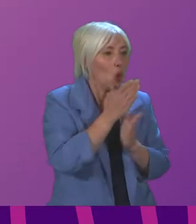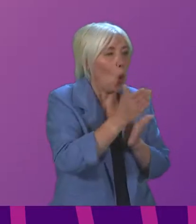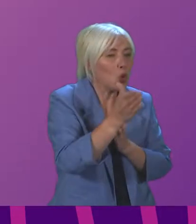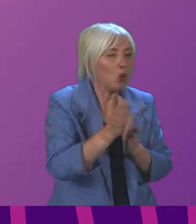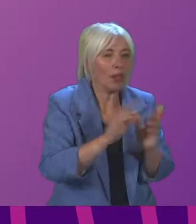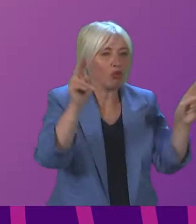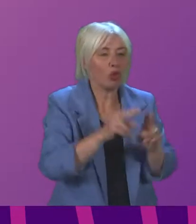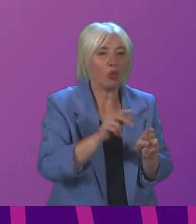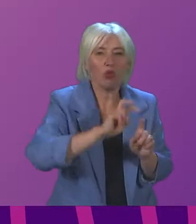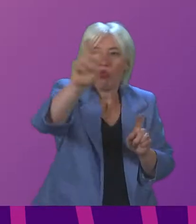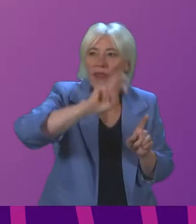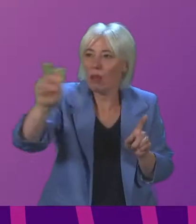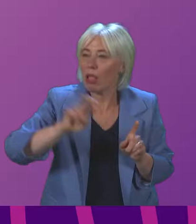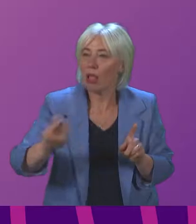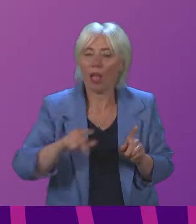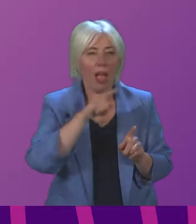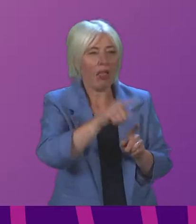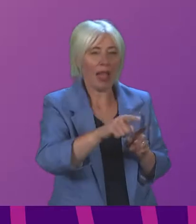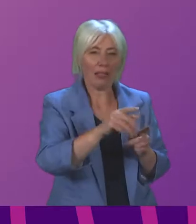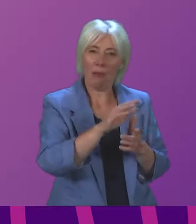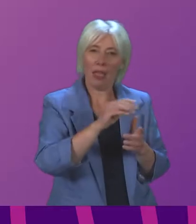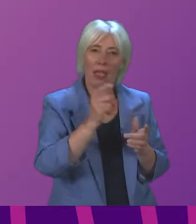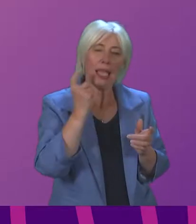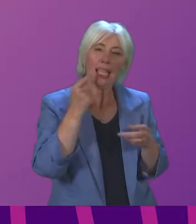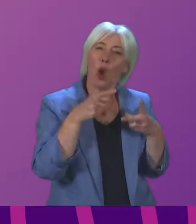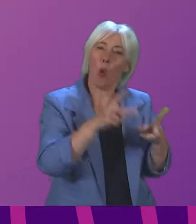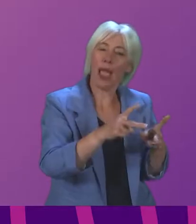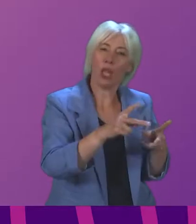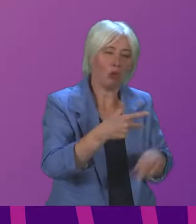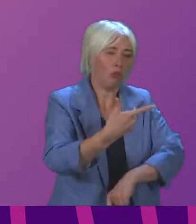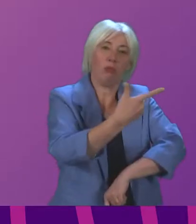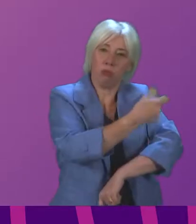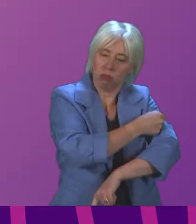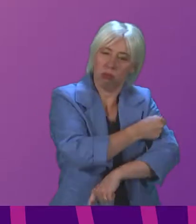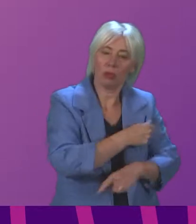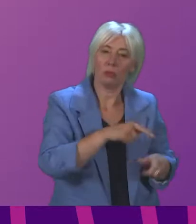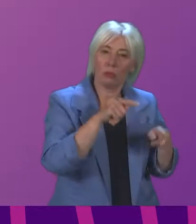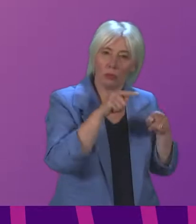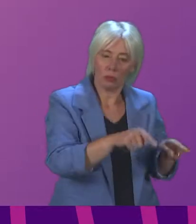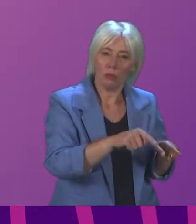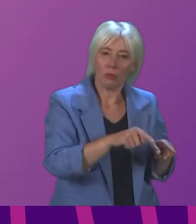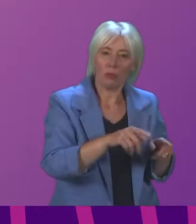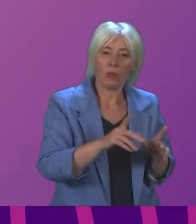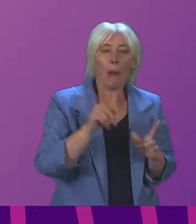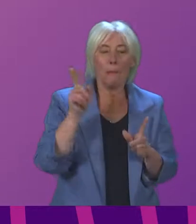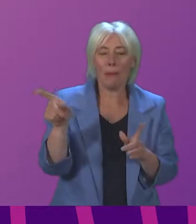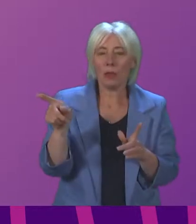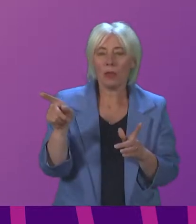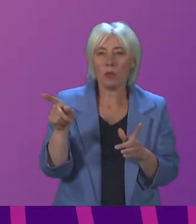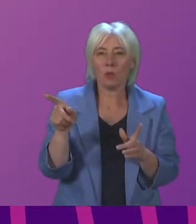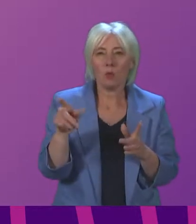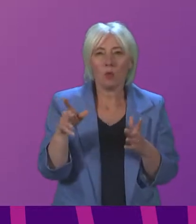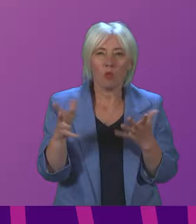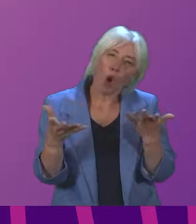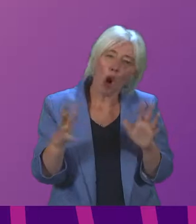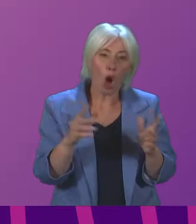reliable way of securing access to the vaccination for some of the people in the communities to which Dr Goulhani refers, or whether we